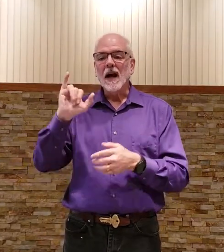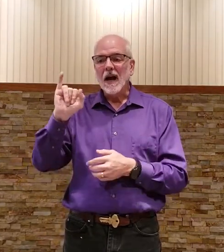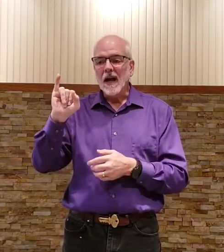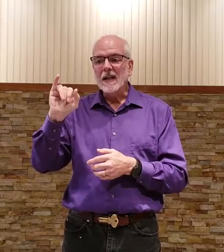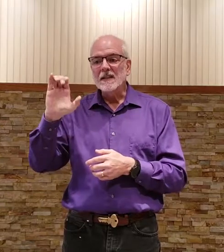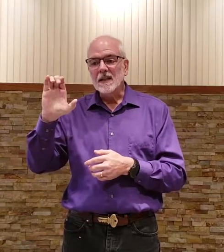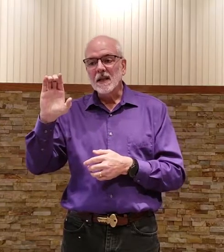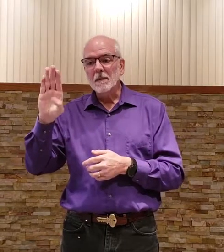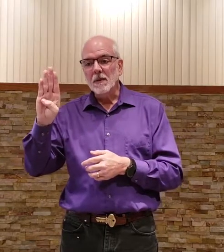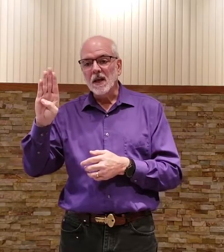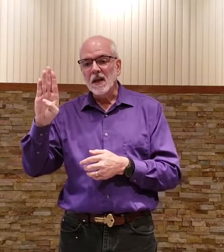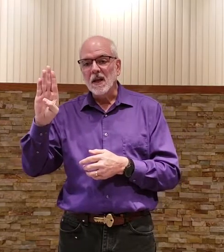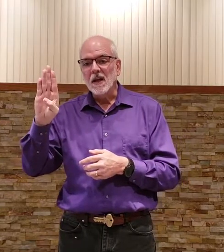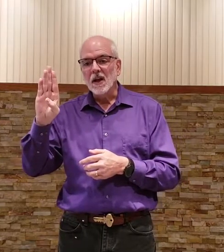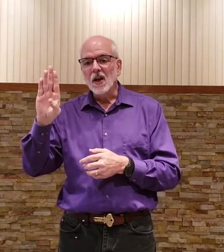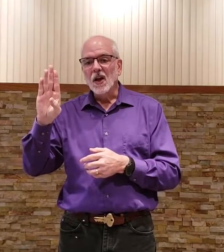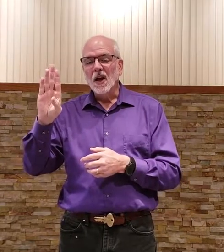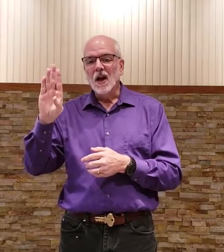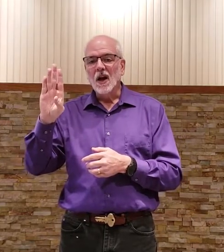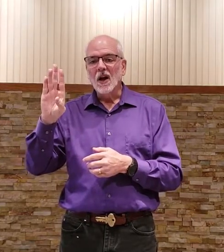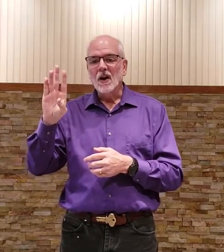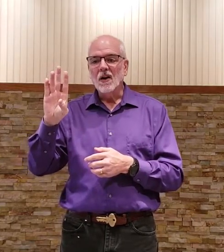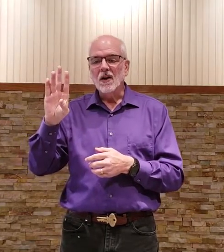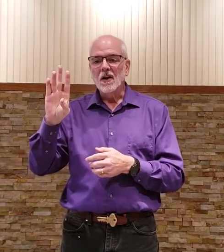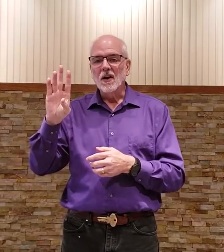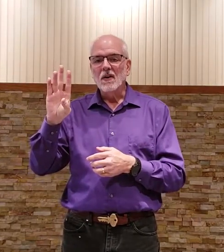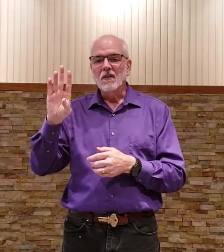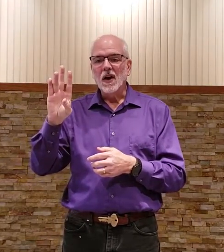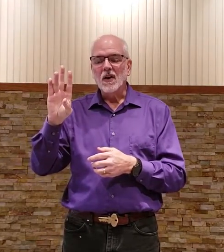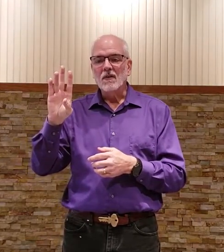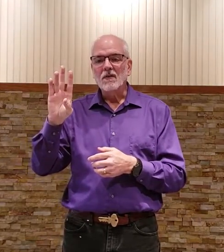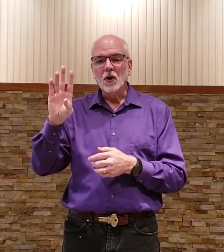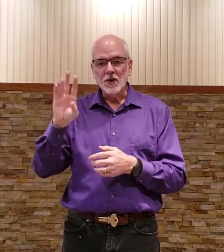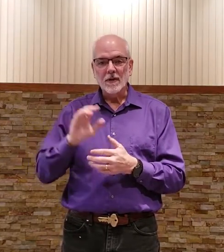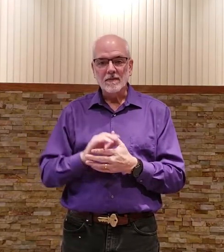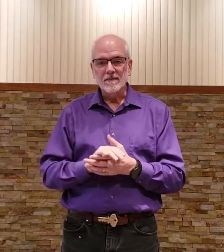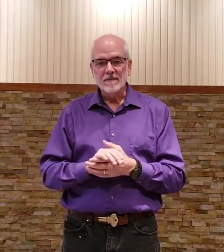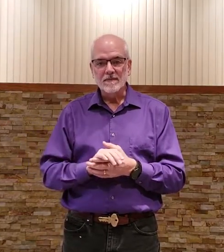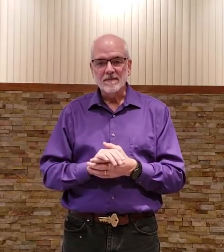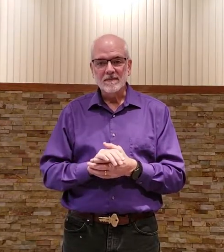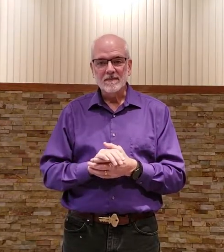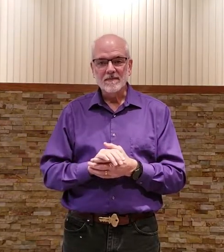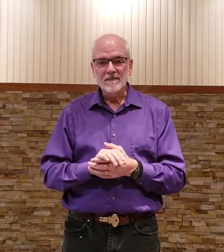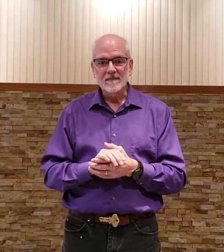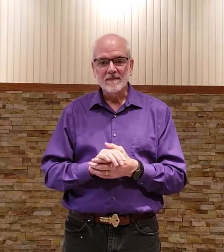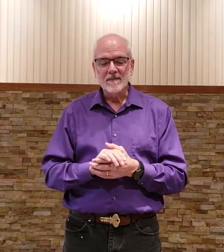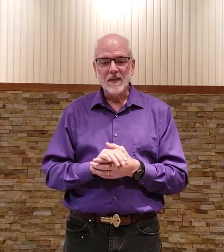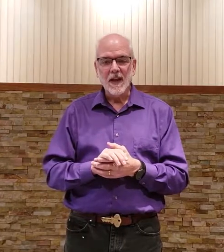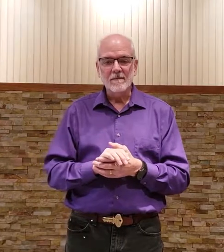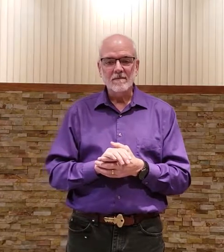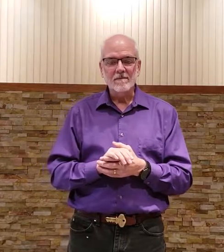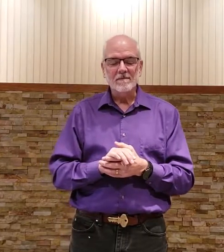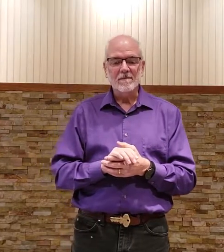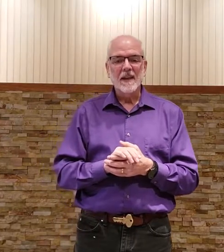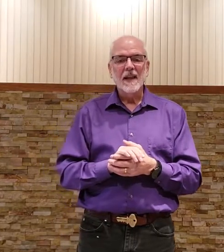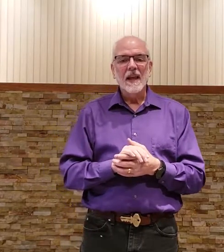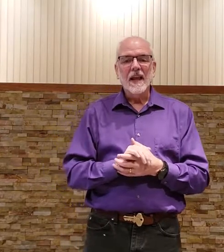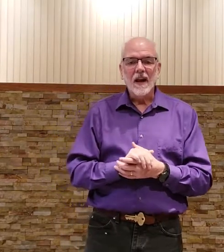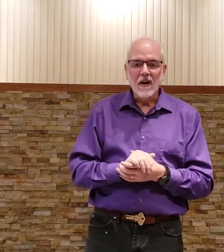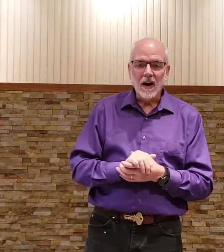icb uh version okay all right